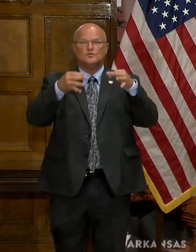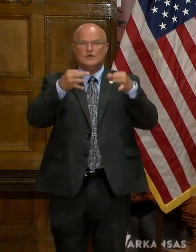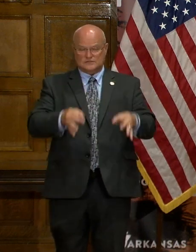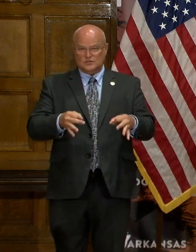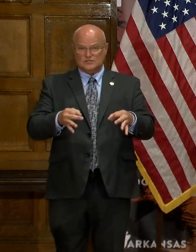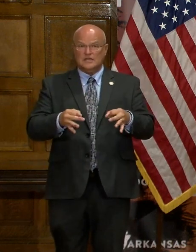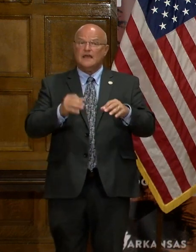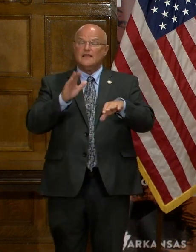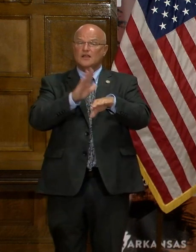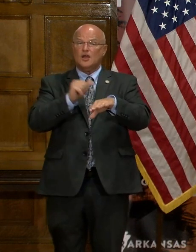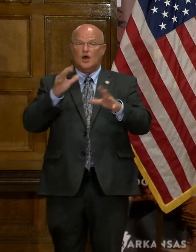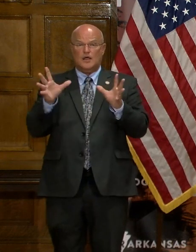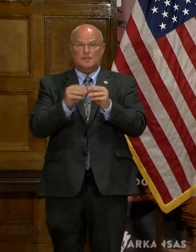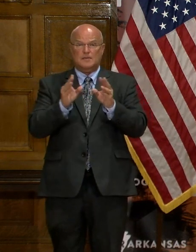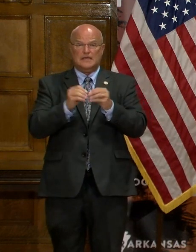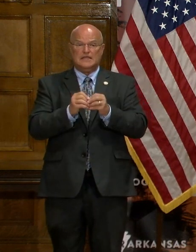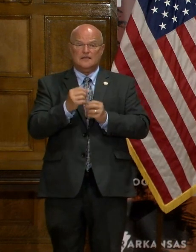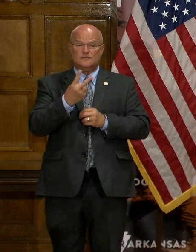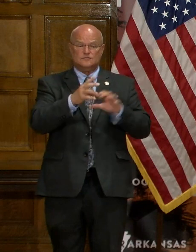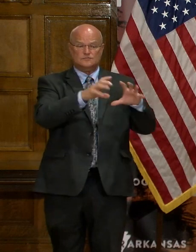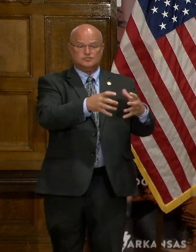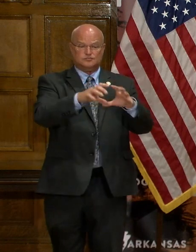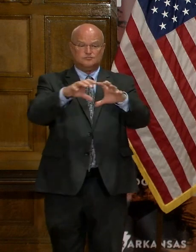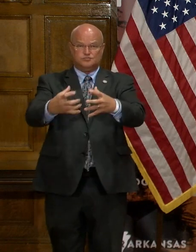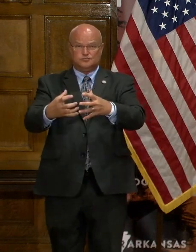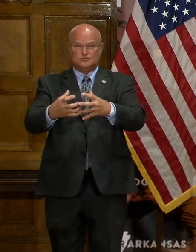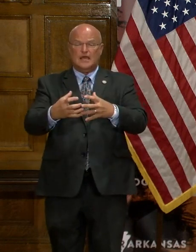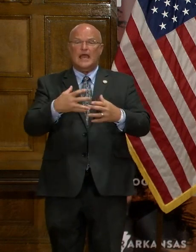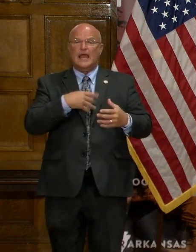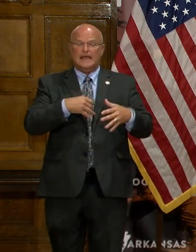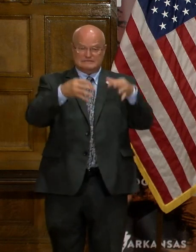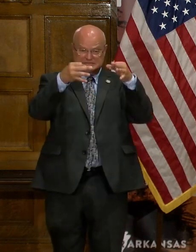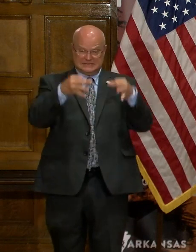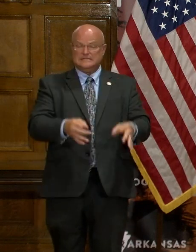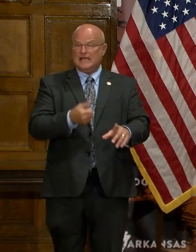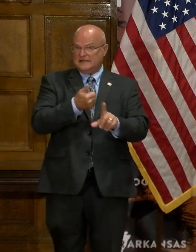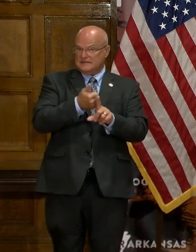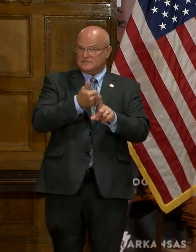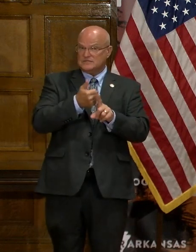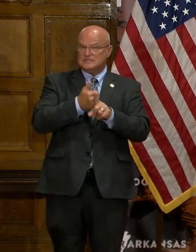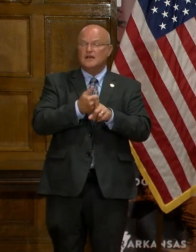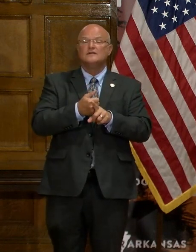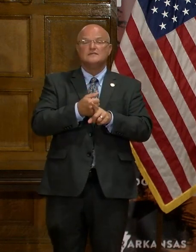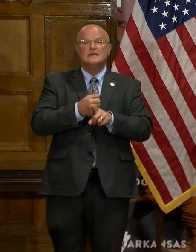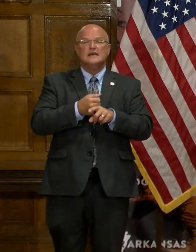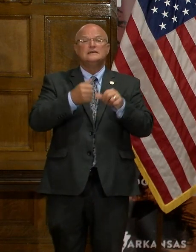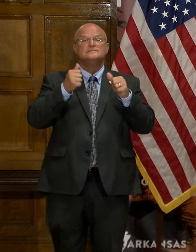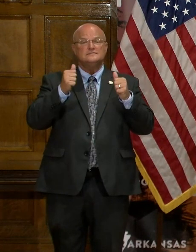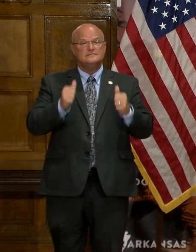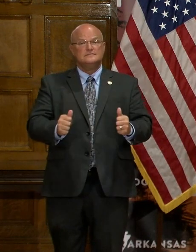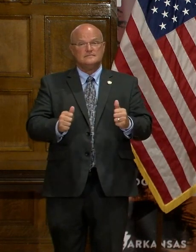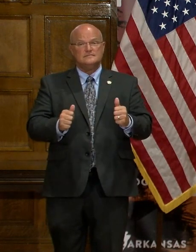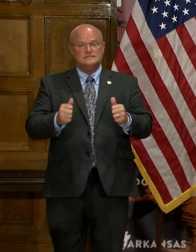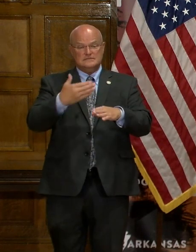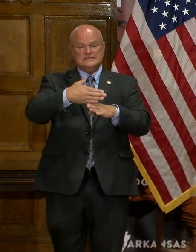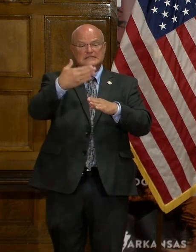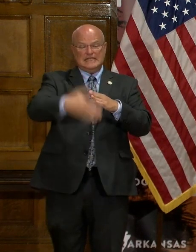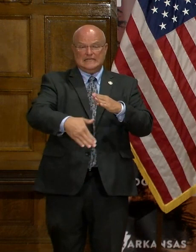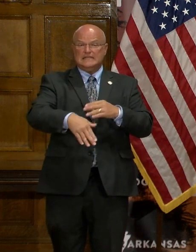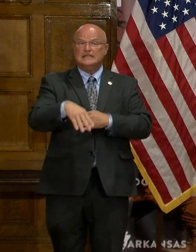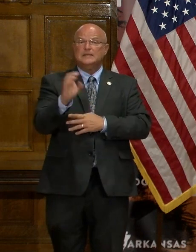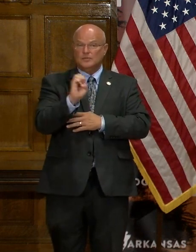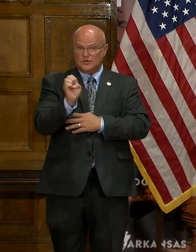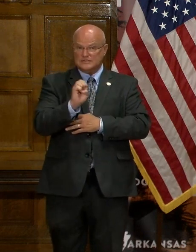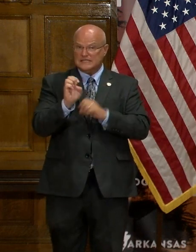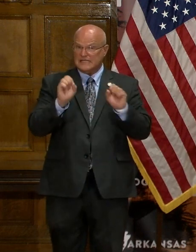meeting of the of the two bodies and by concurrent resolution, they can in the emergency